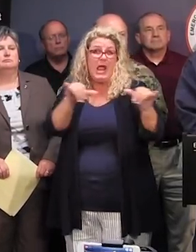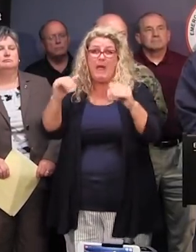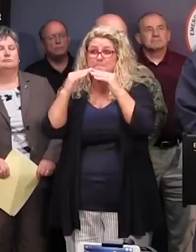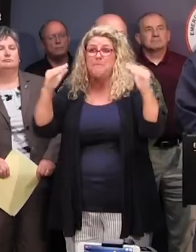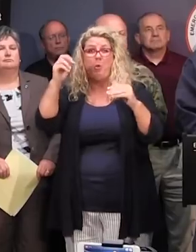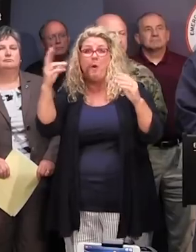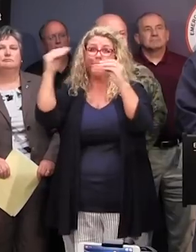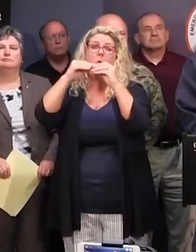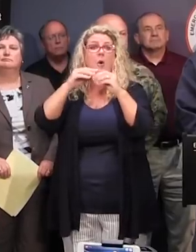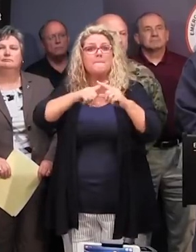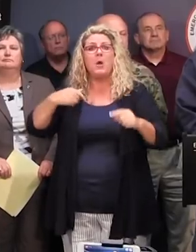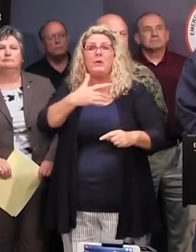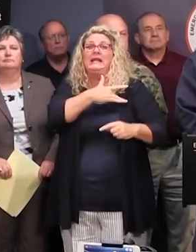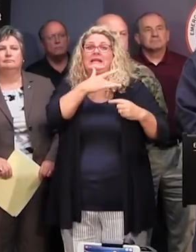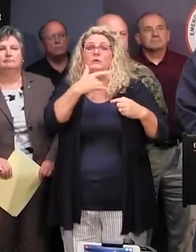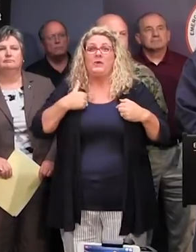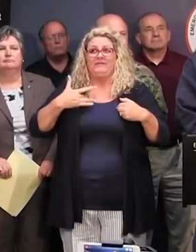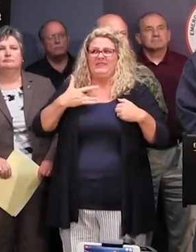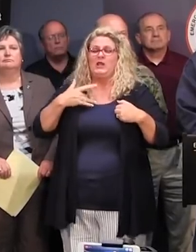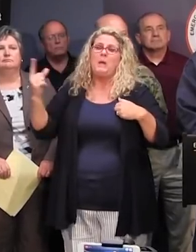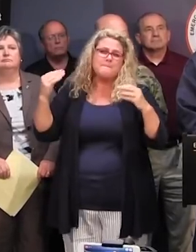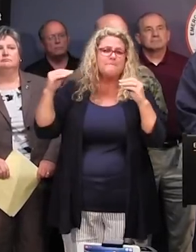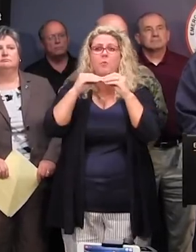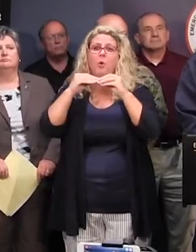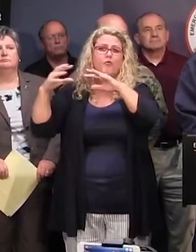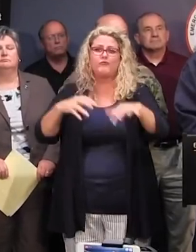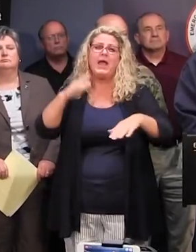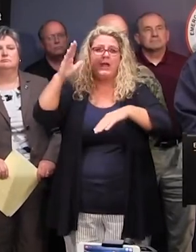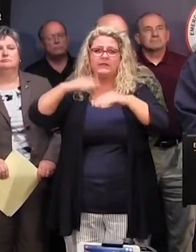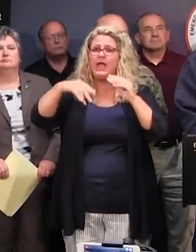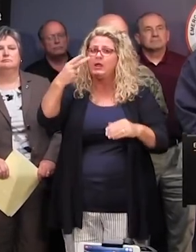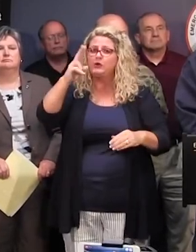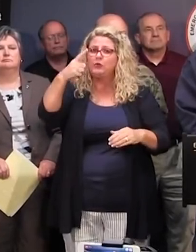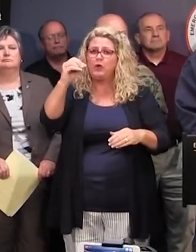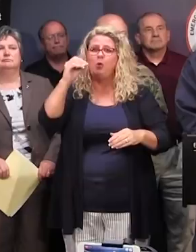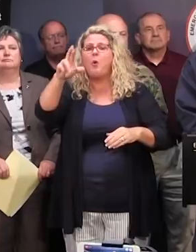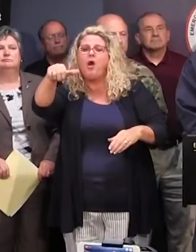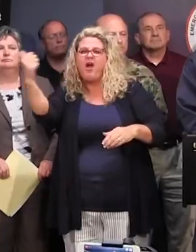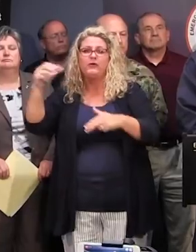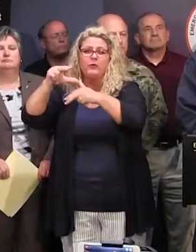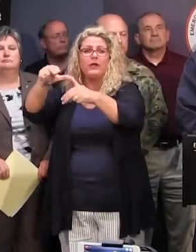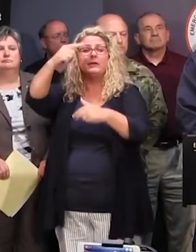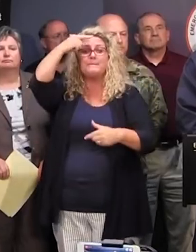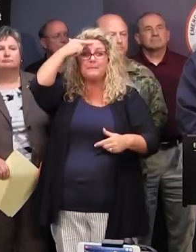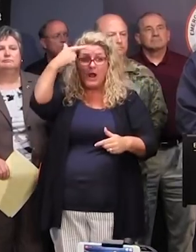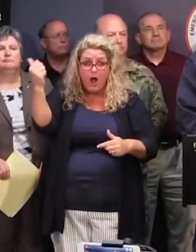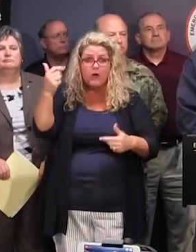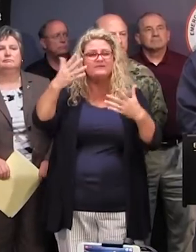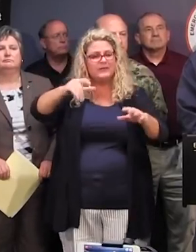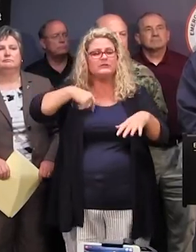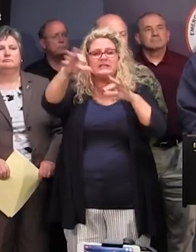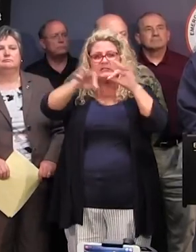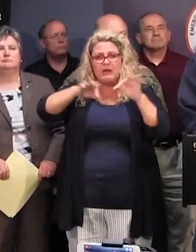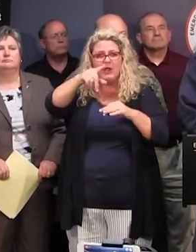will likely be more rain than we saw with Hugo or other hurricanes. And that is because, as has been explained,